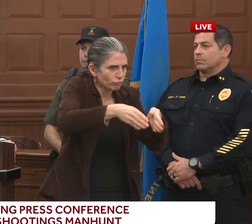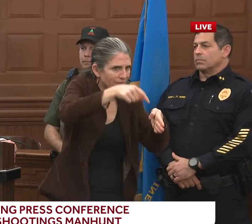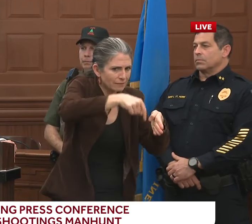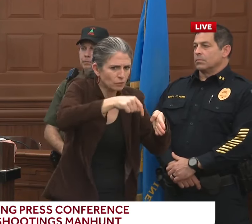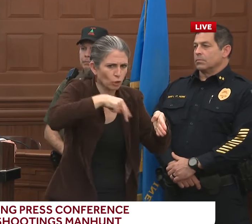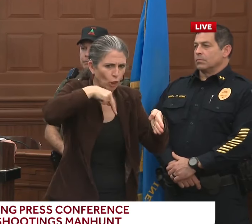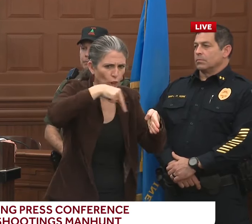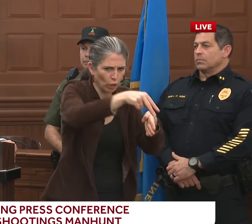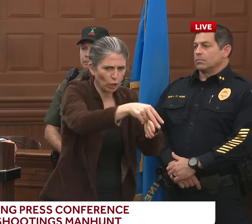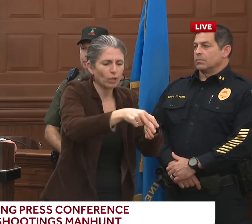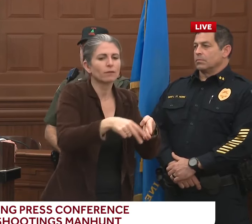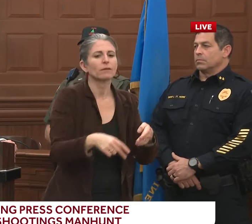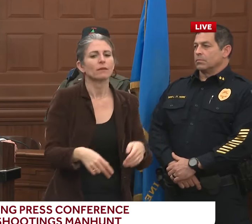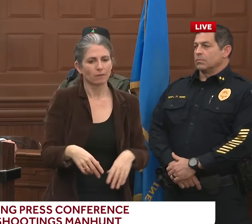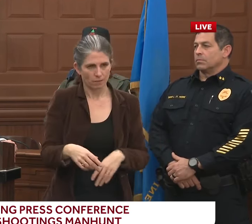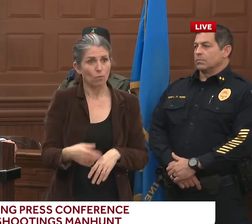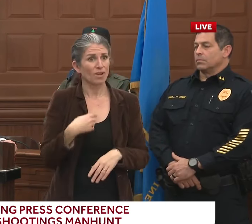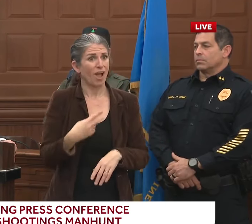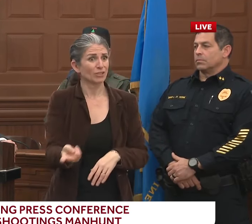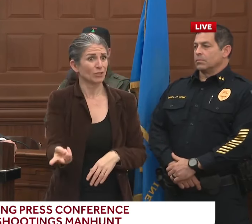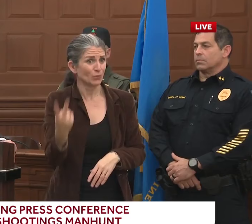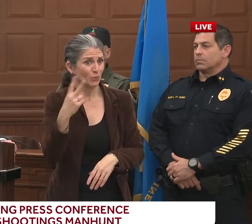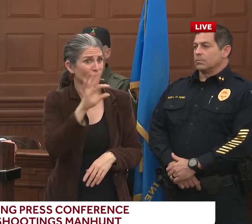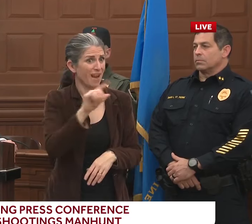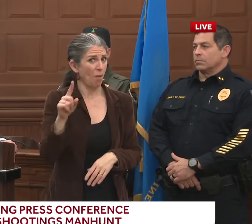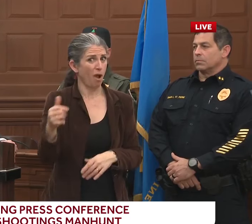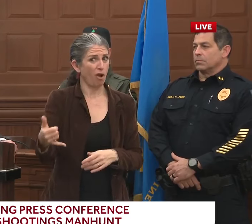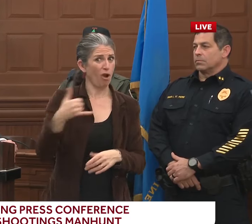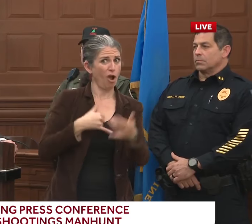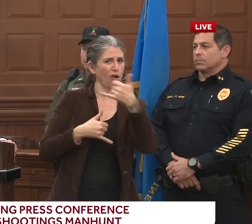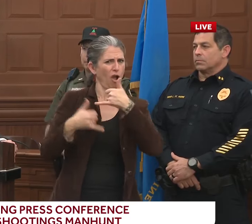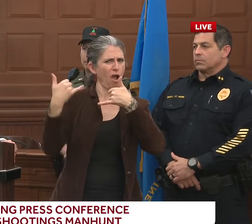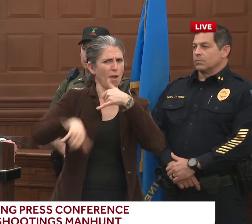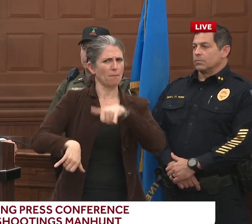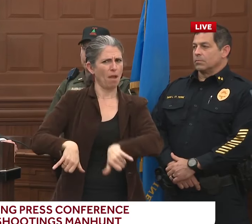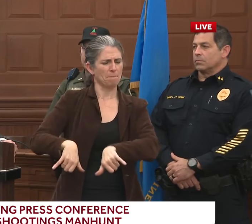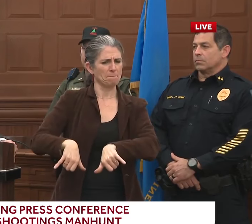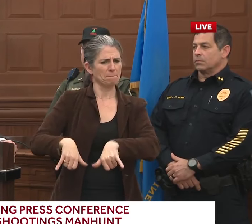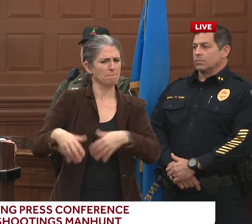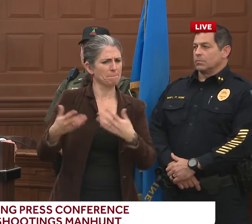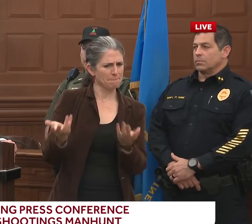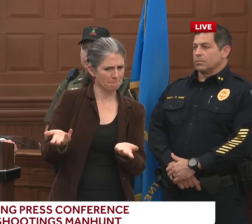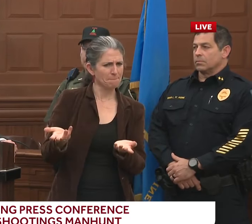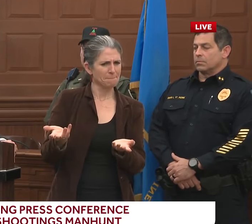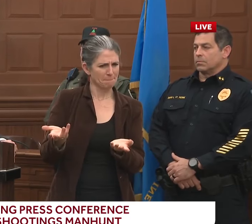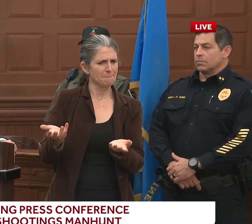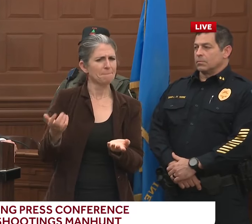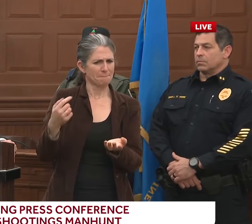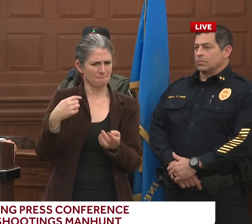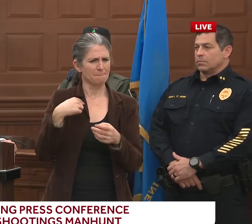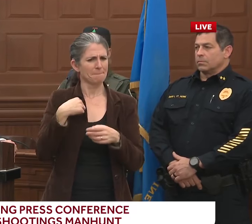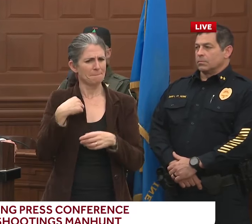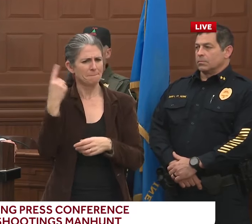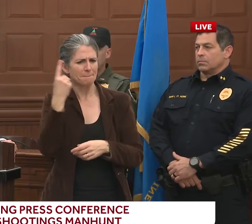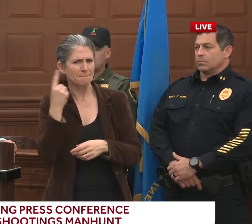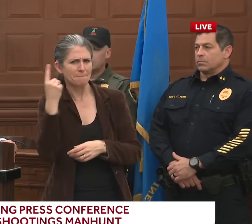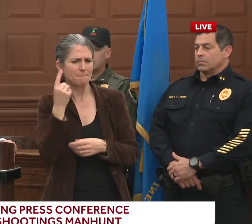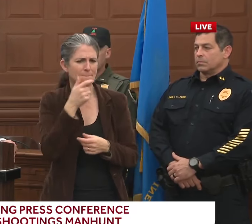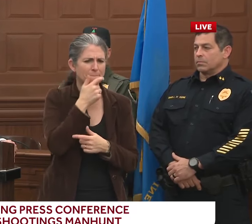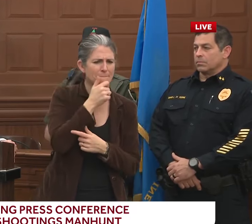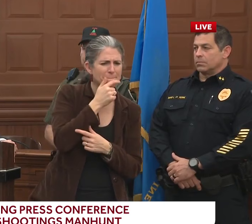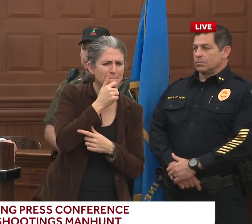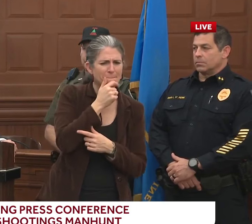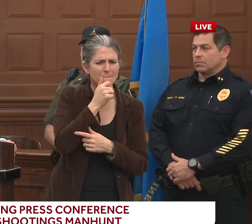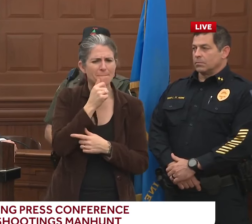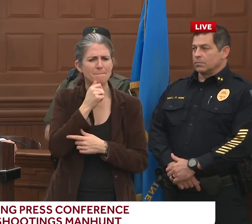-1 hang-up calls. 9-1-1 hang-up calls happen on a regular basis, depending on where they are. You may go, okay, wait a second. And then we had a second call. And then there